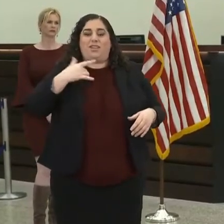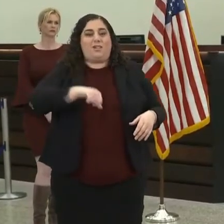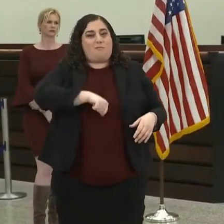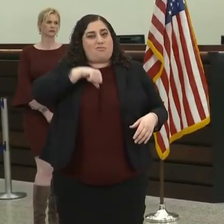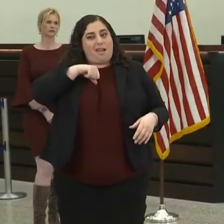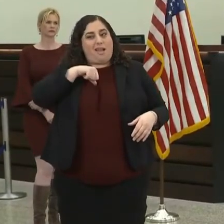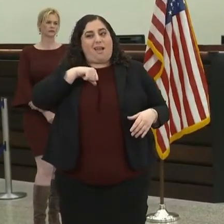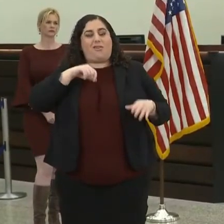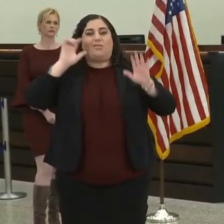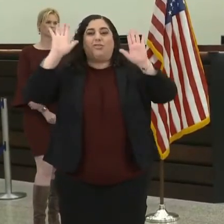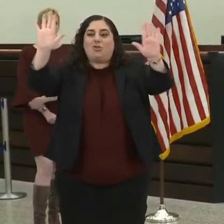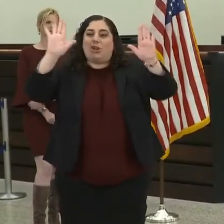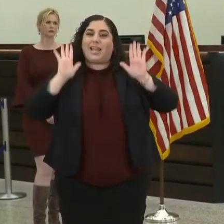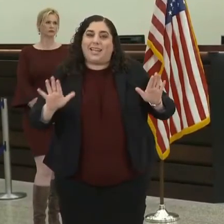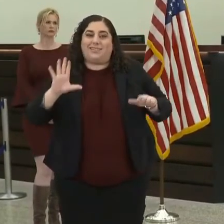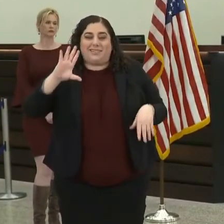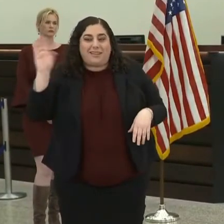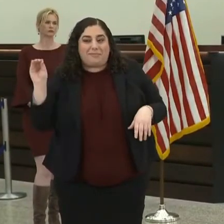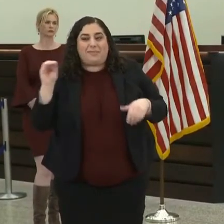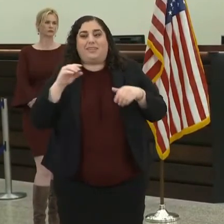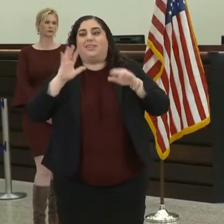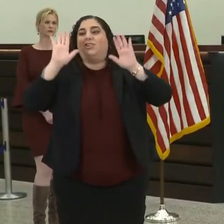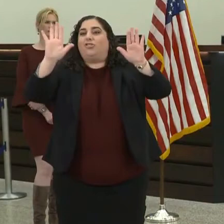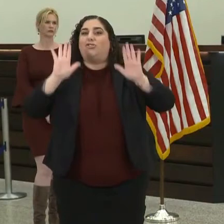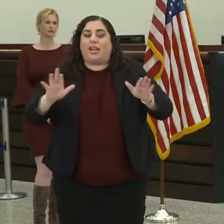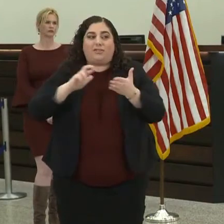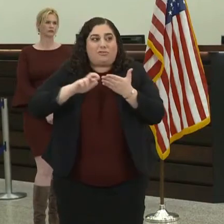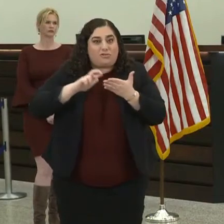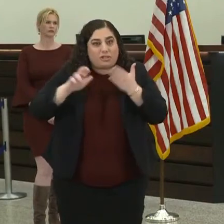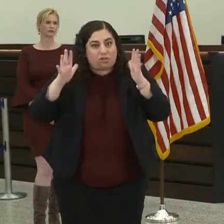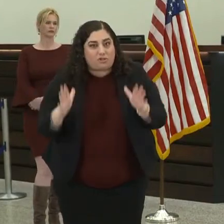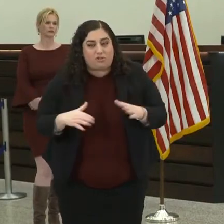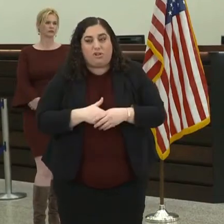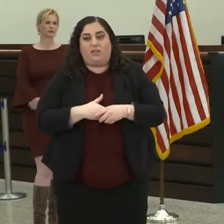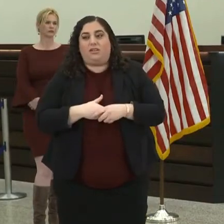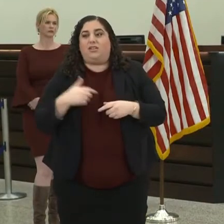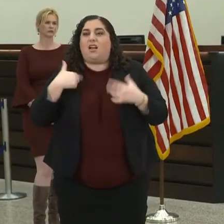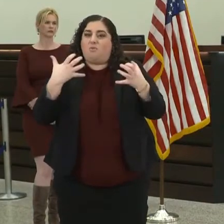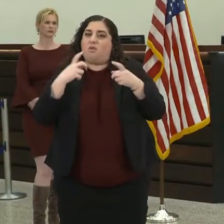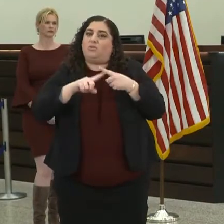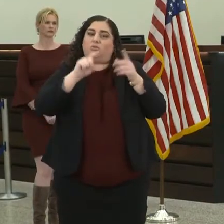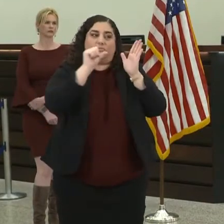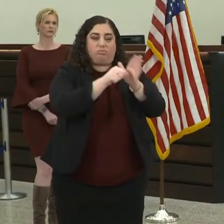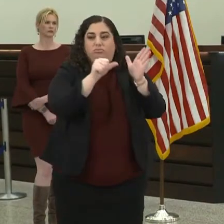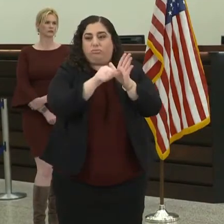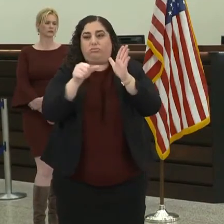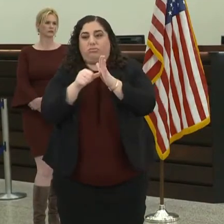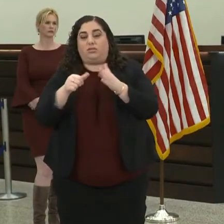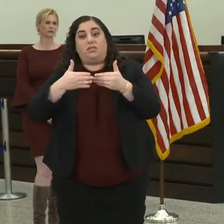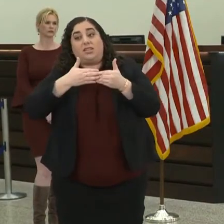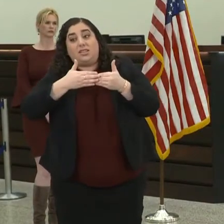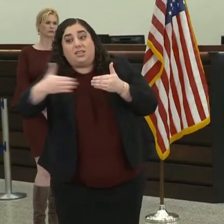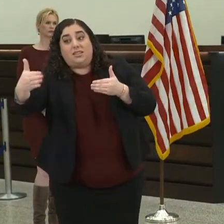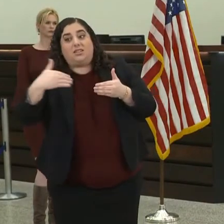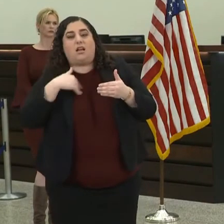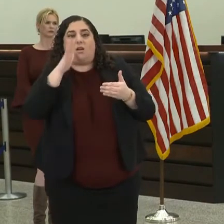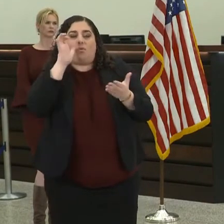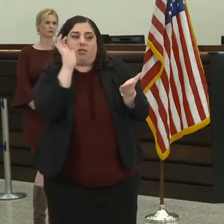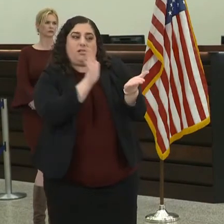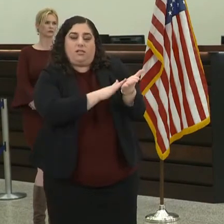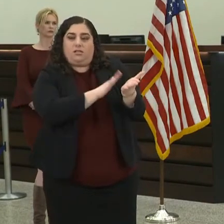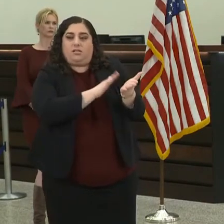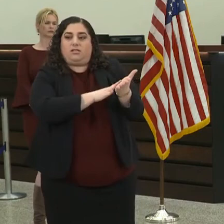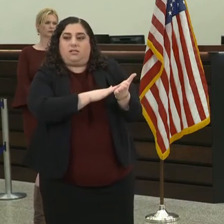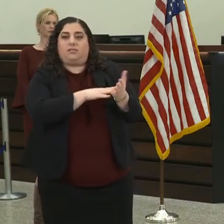great research that I will continue to highlight in the coming days and weeks because I am convinced that